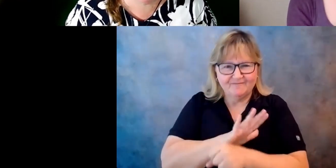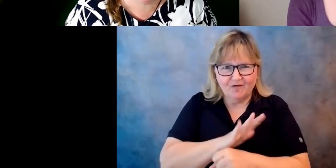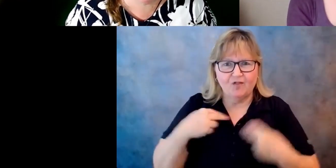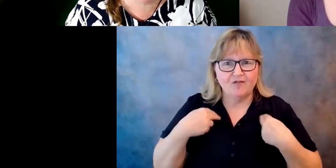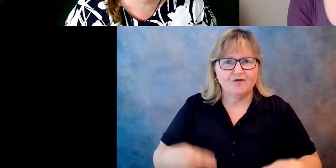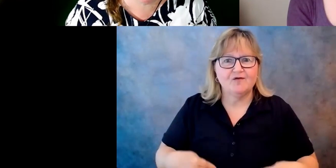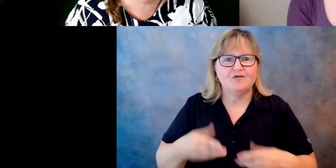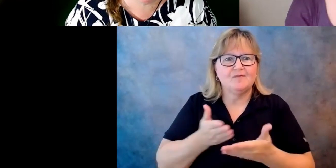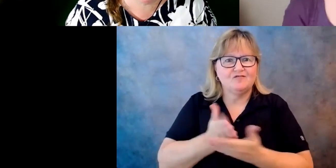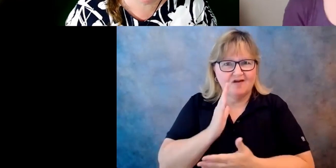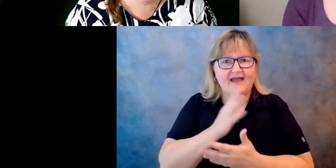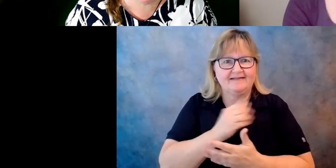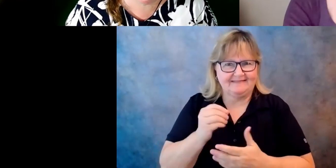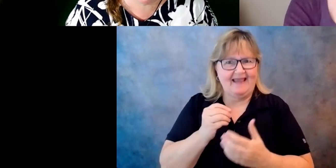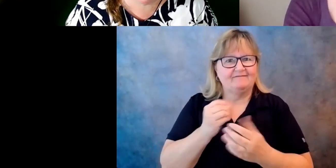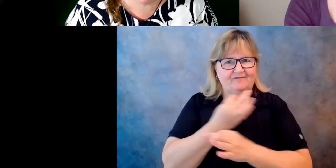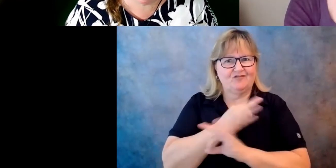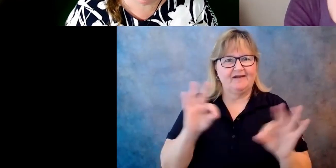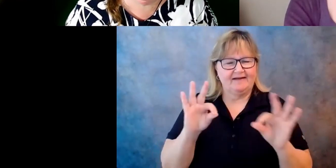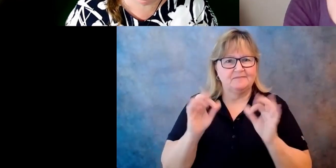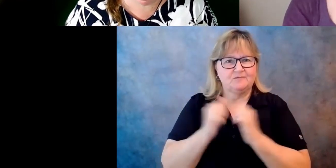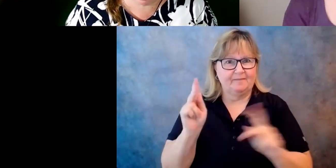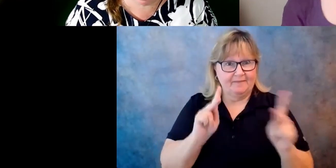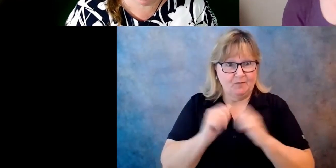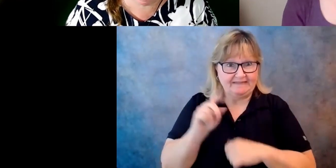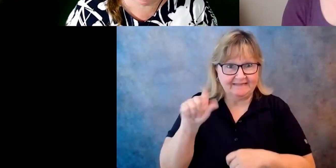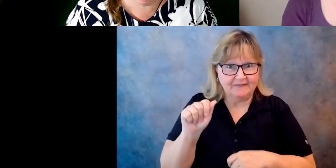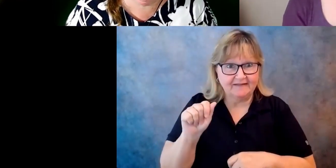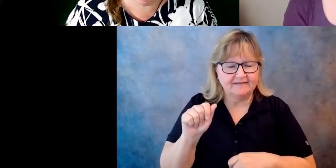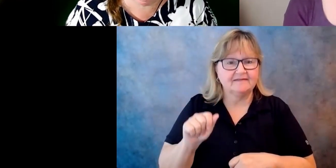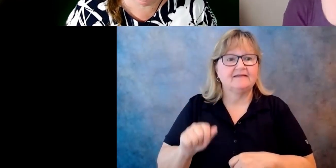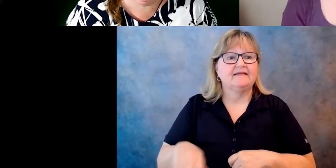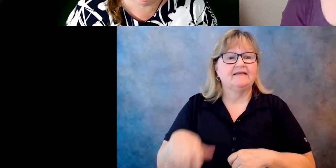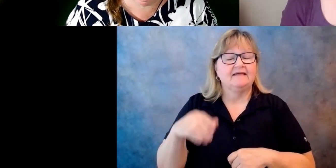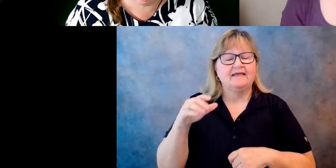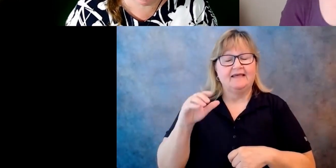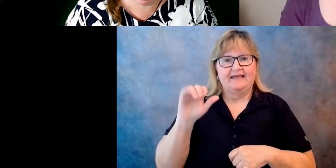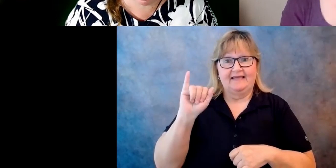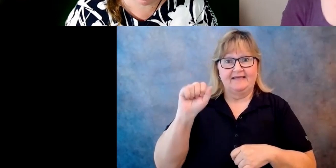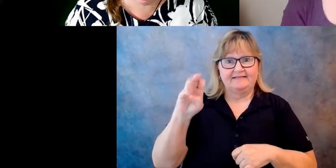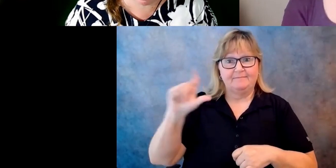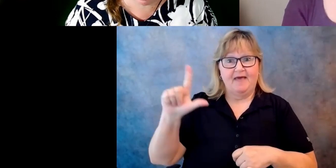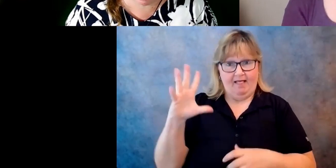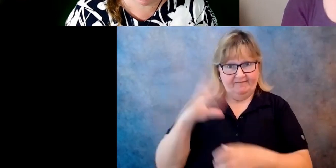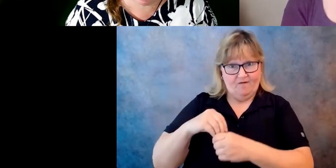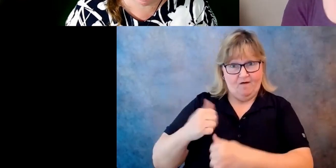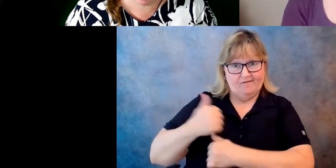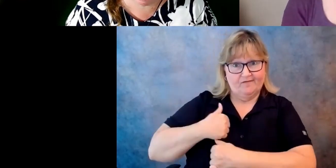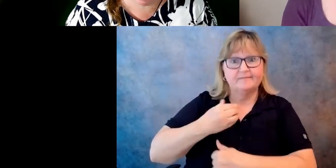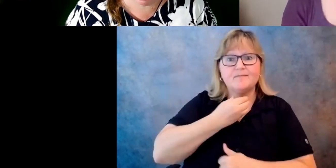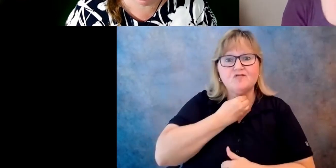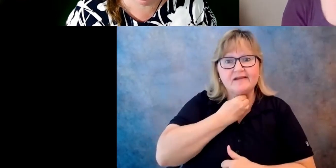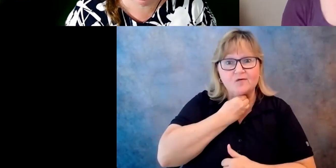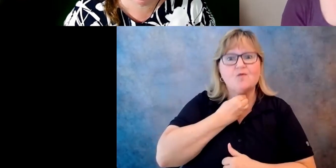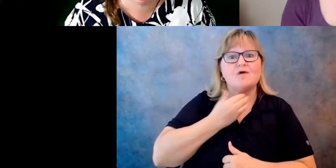freedoms by people with disabilities. Isabel is a Marine Corps veteran who received the Commander-in-Chief's Special